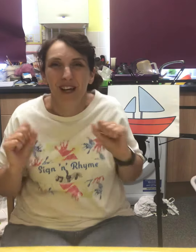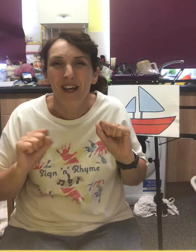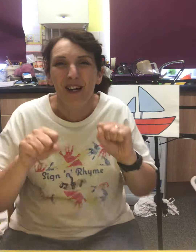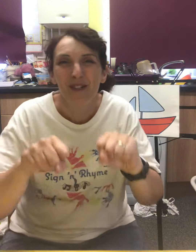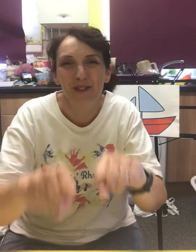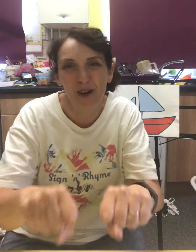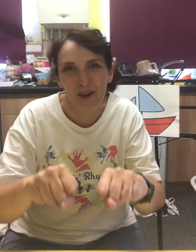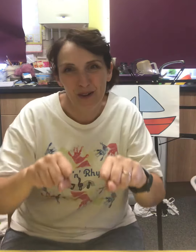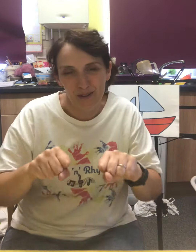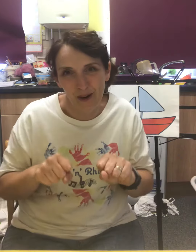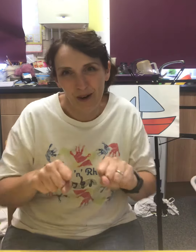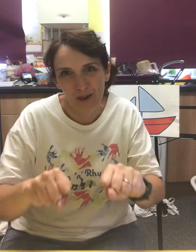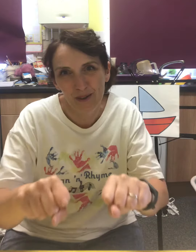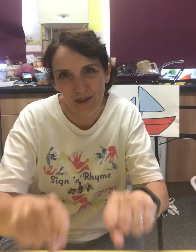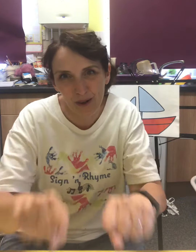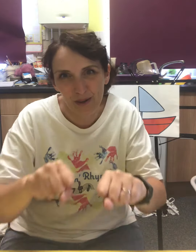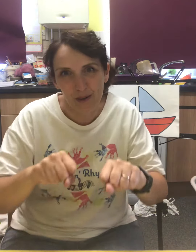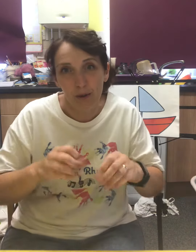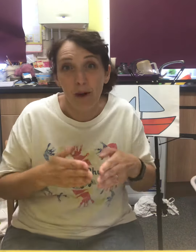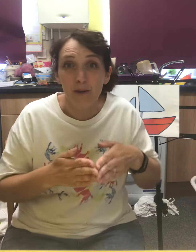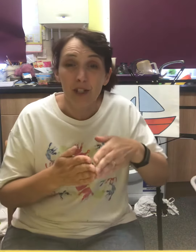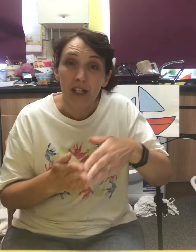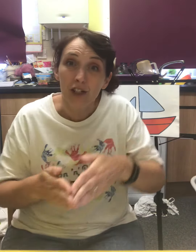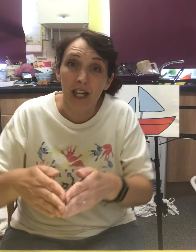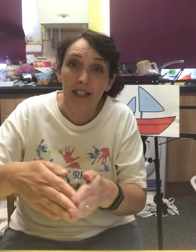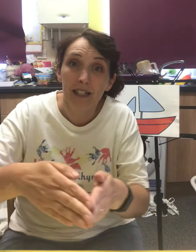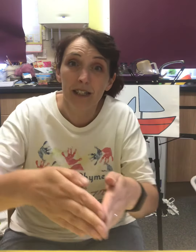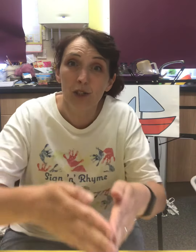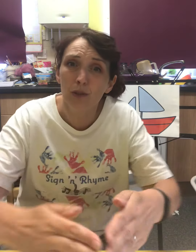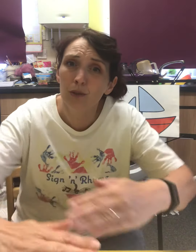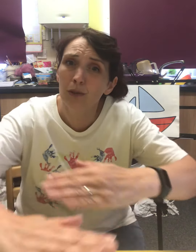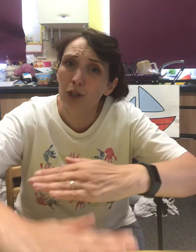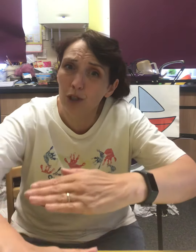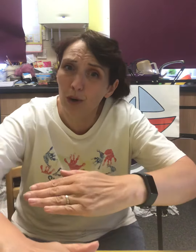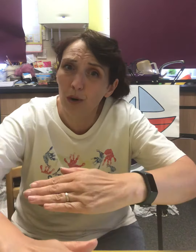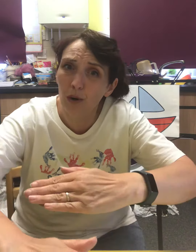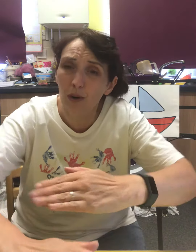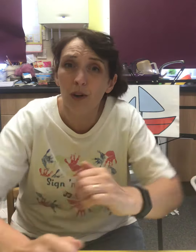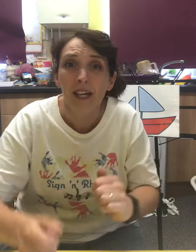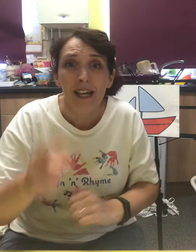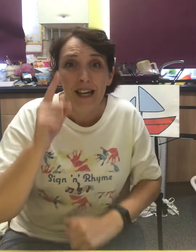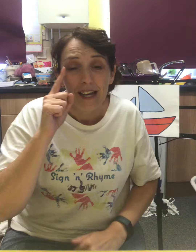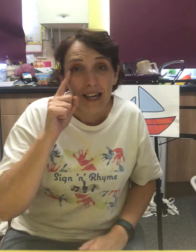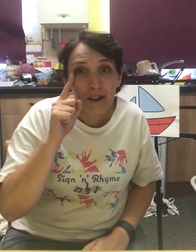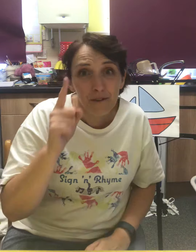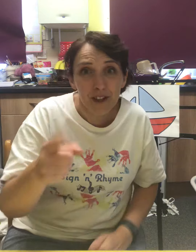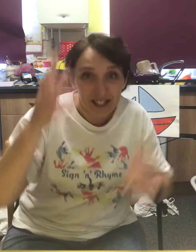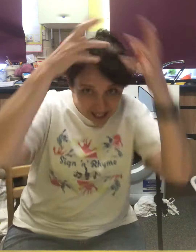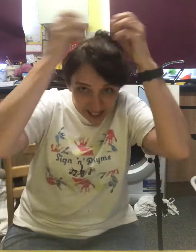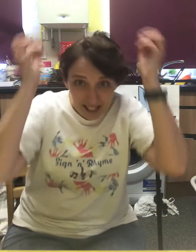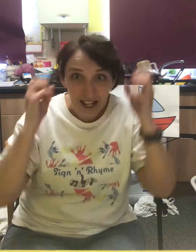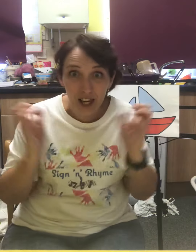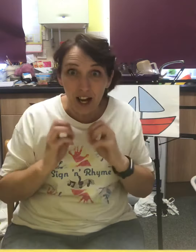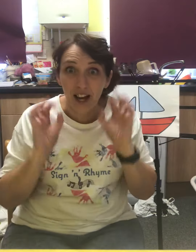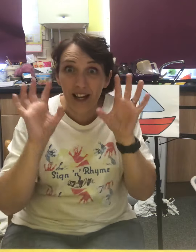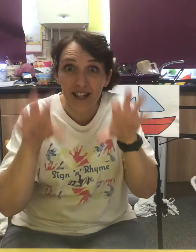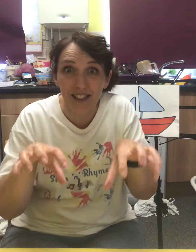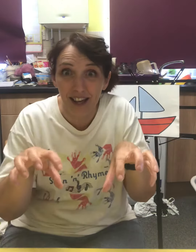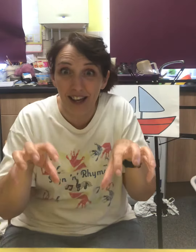Row row row your boat, gently to the shore. If you see a lion there,